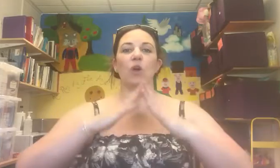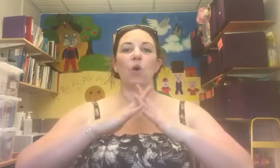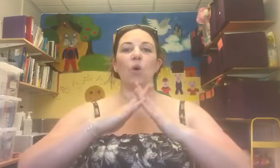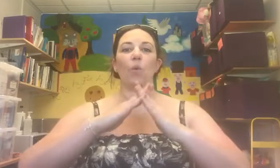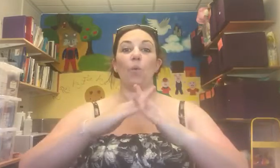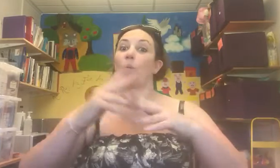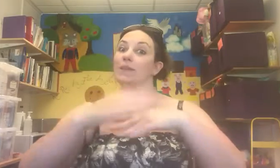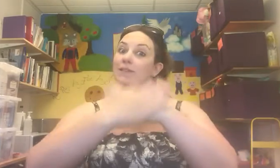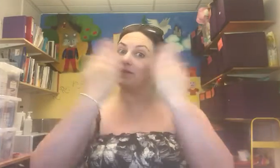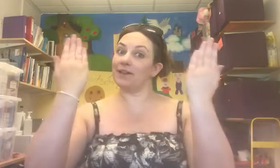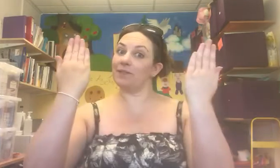Wednesday,